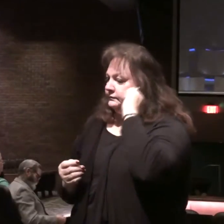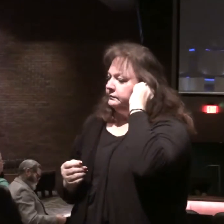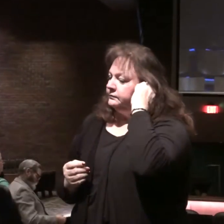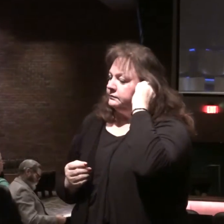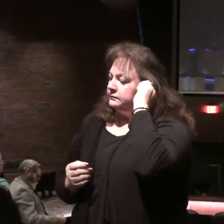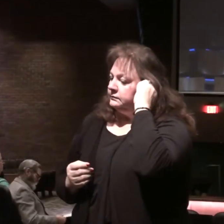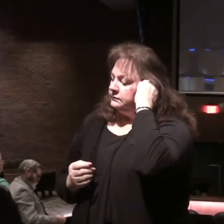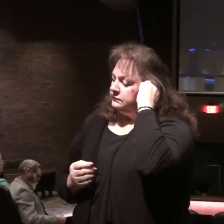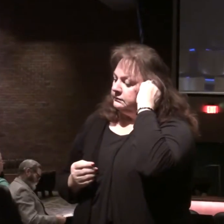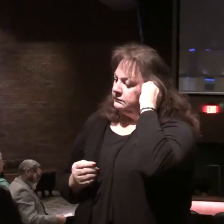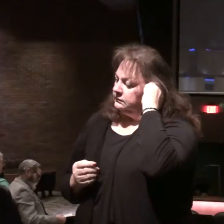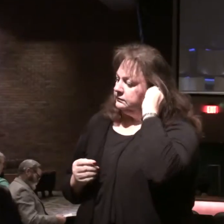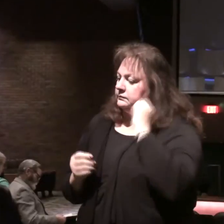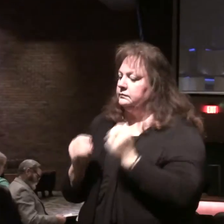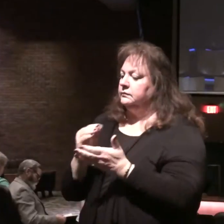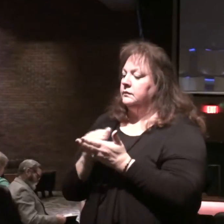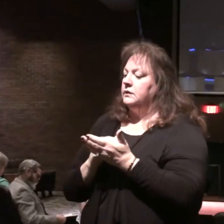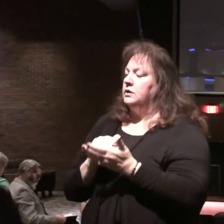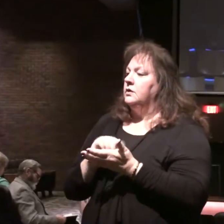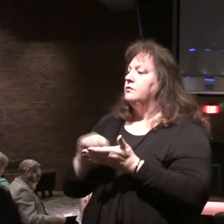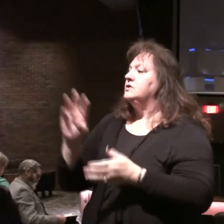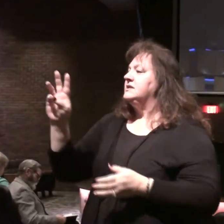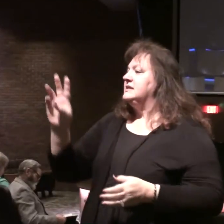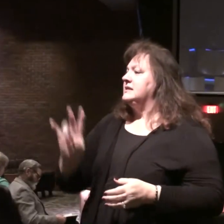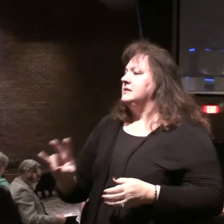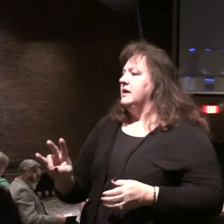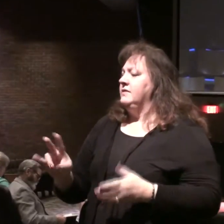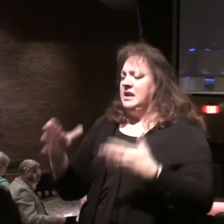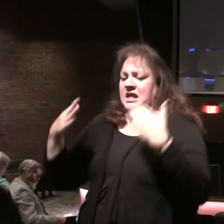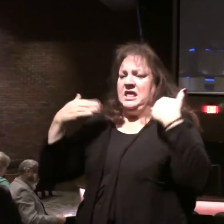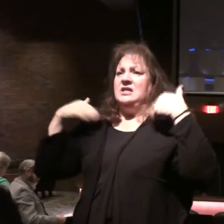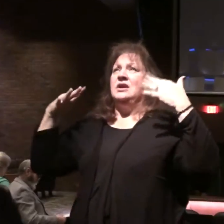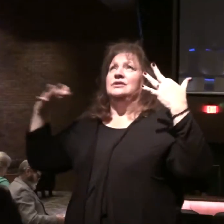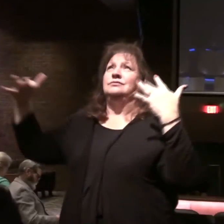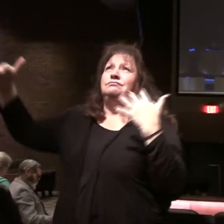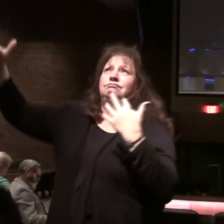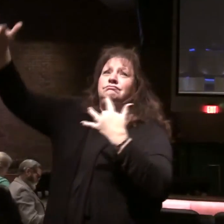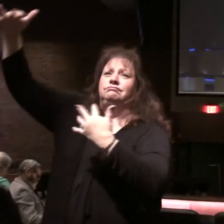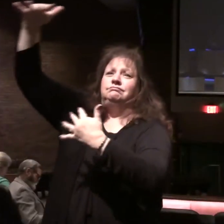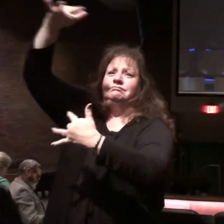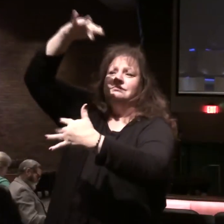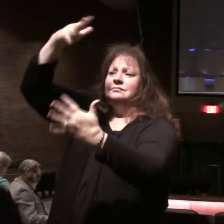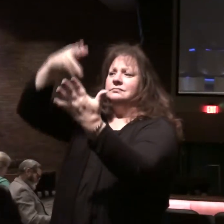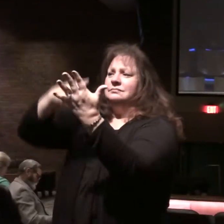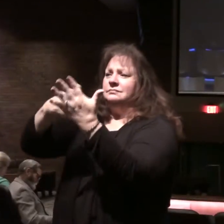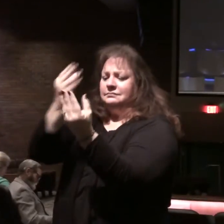We saw in verses 6 and 7, an angel flying with the eternal gospel.